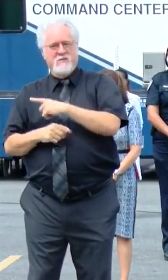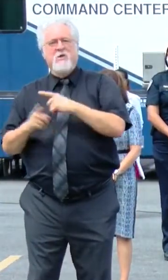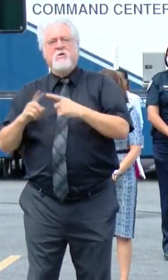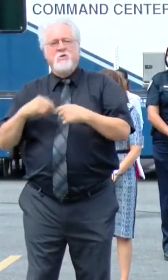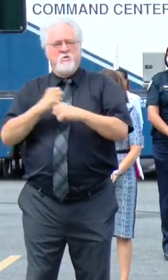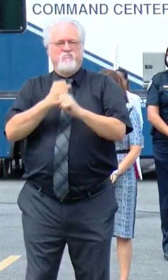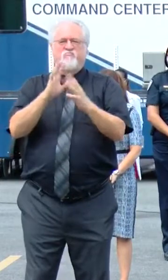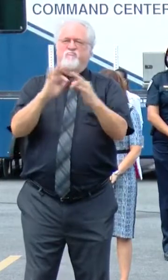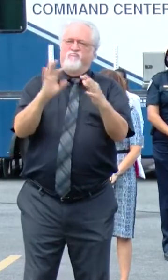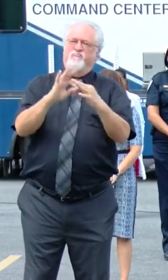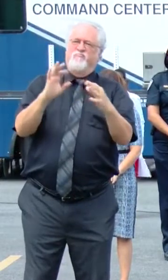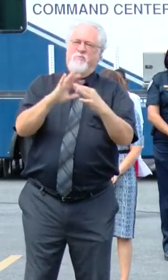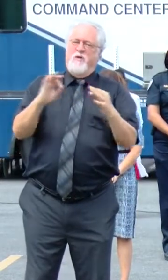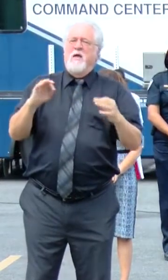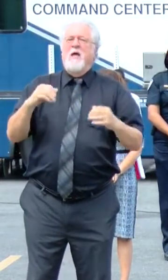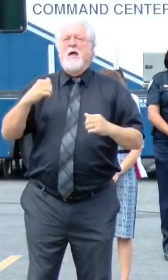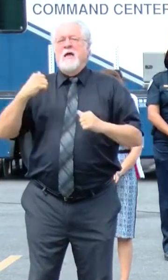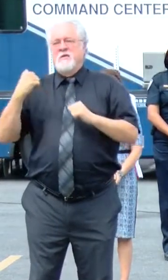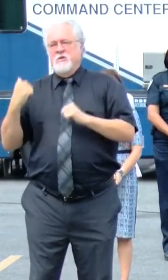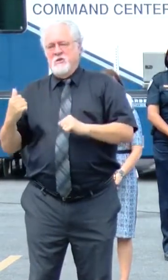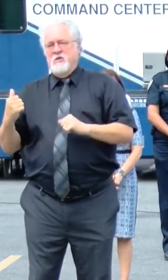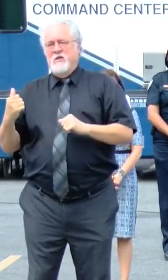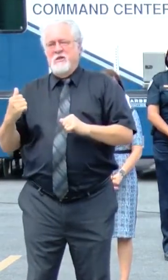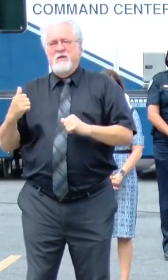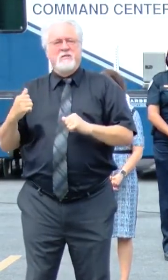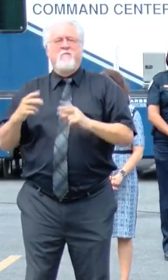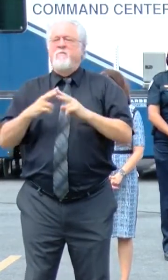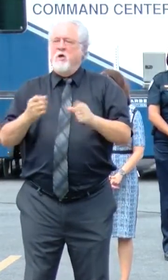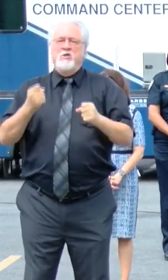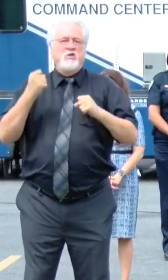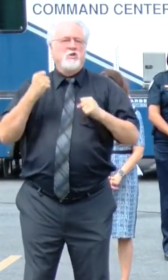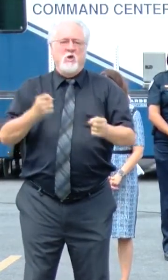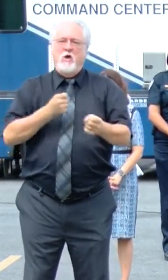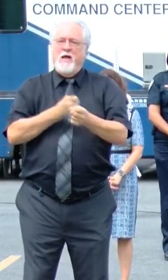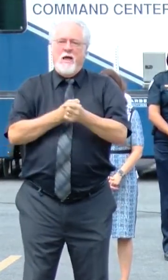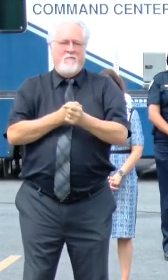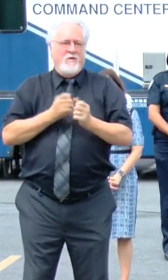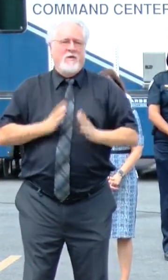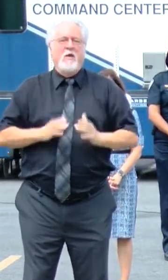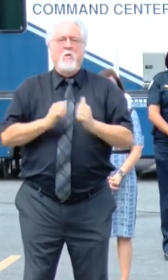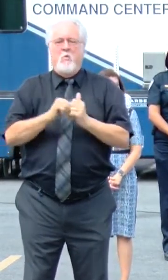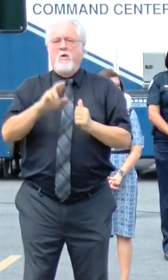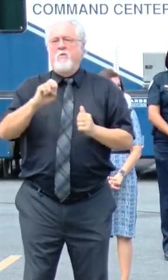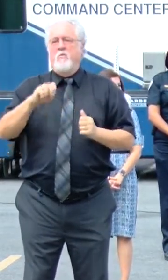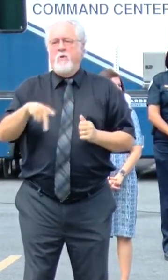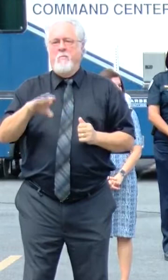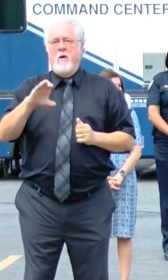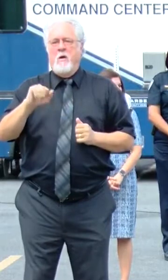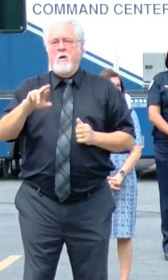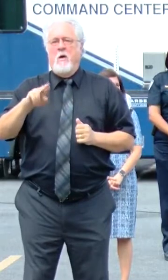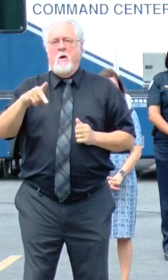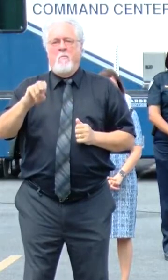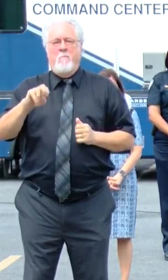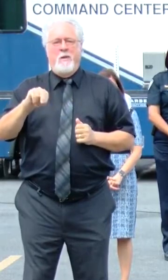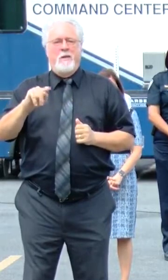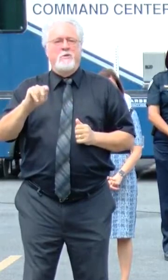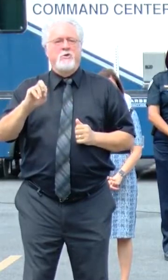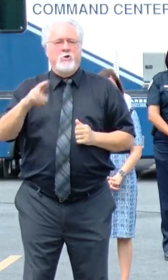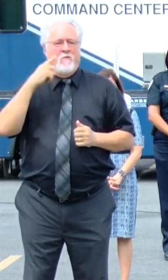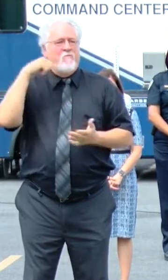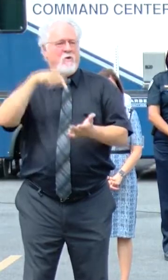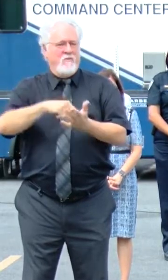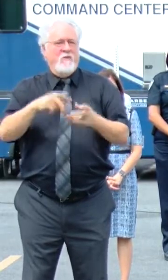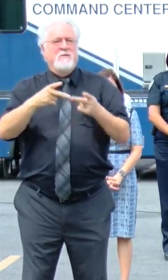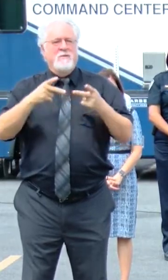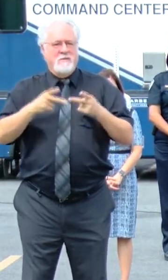make a few comments. She has been a very strong advocate, along with Representative Carpenter, for this site,